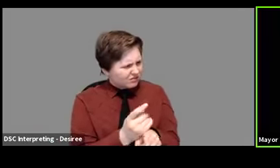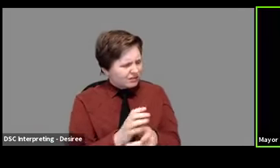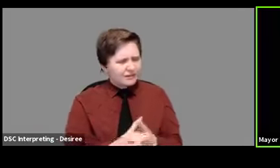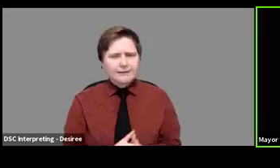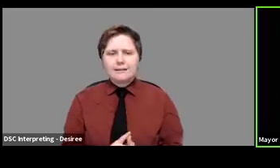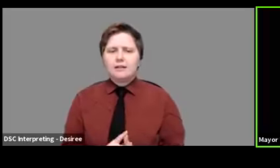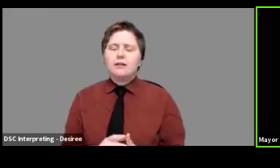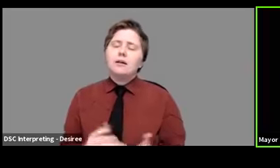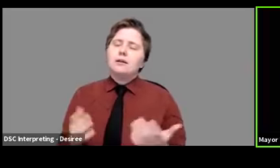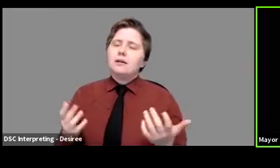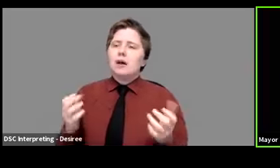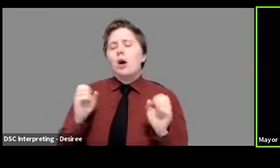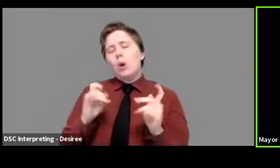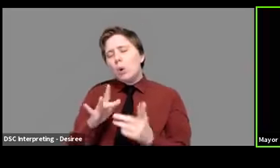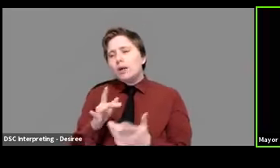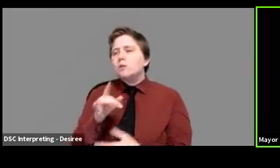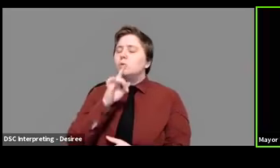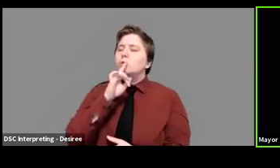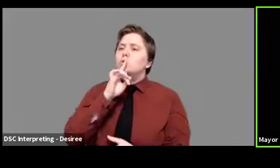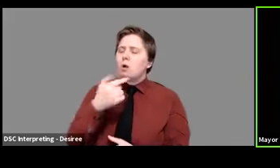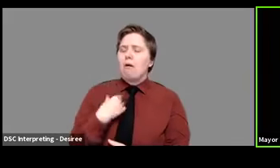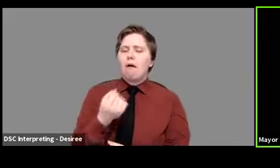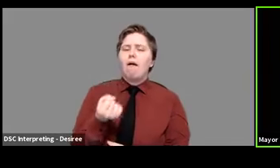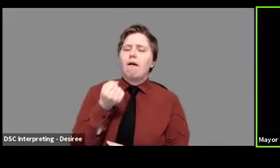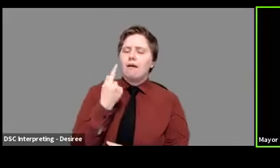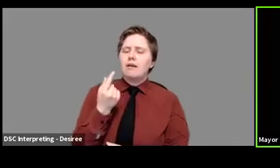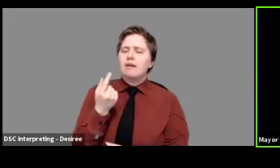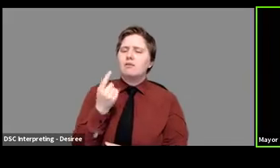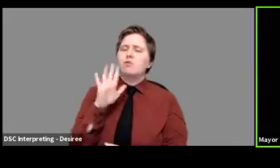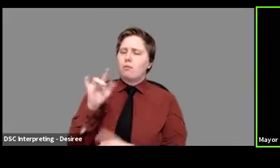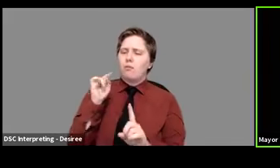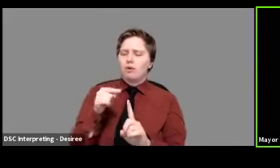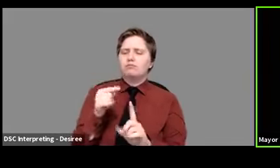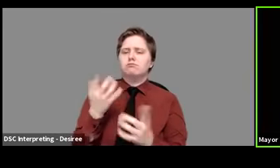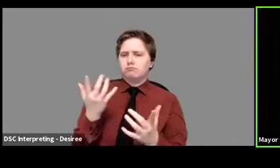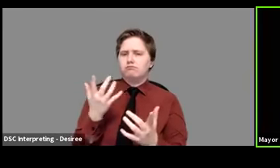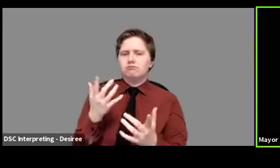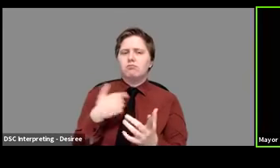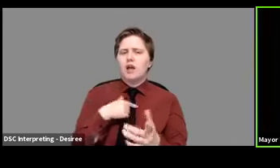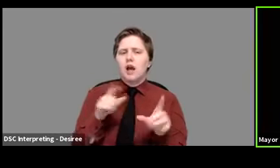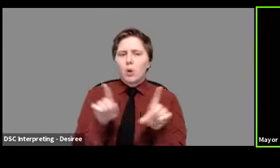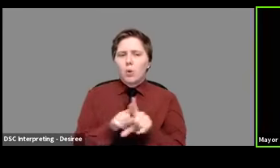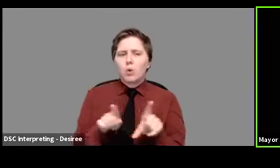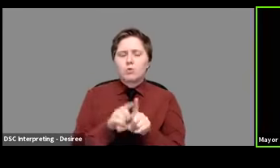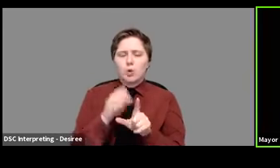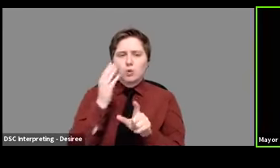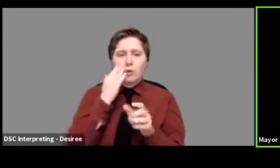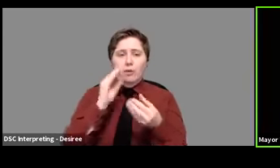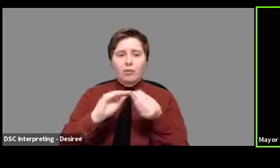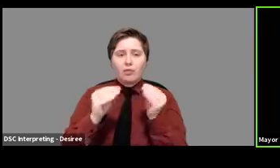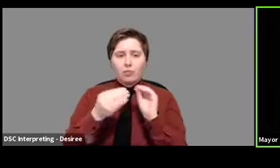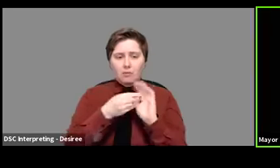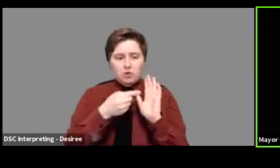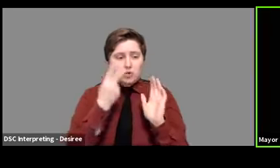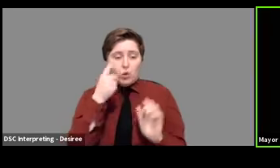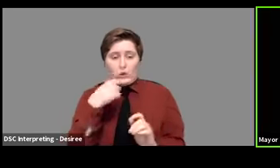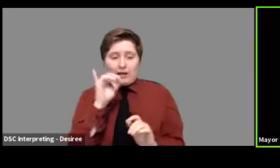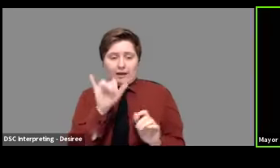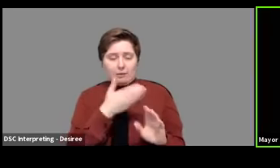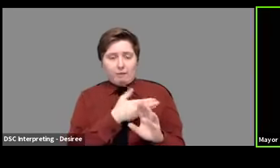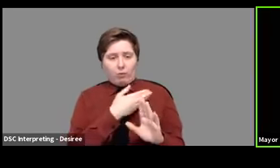This, okay, sure. I understand. I do understand your point. I also know what the numbers indicate and